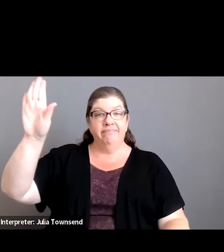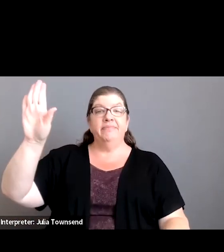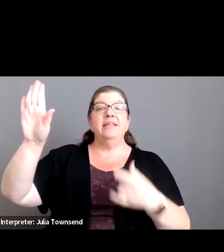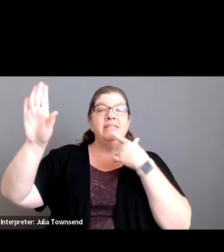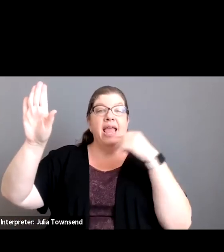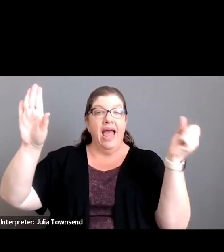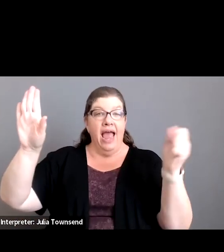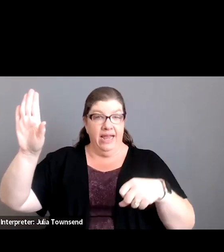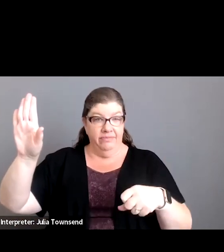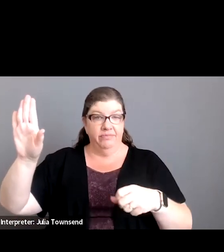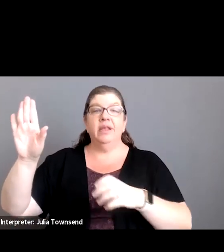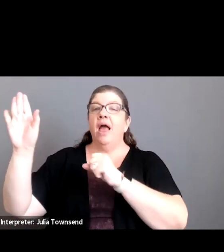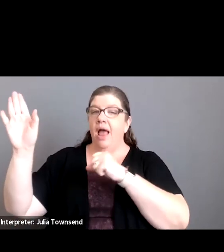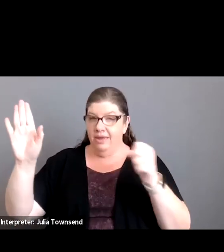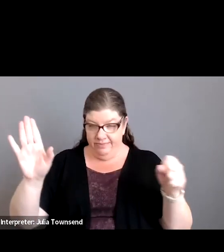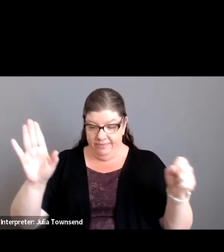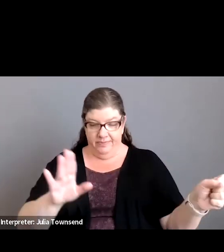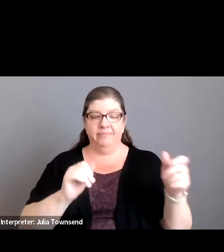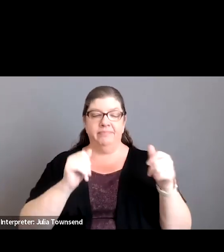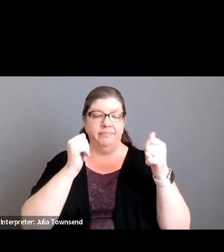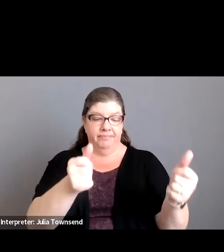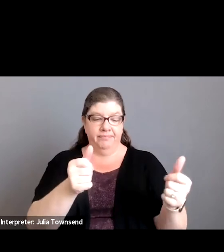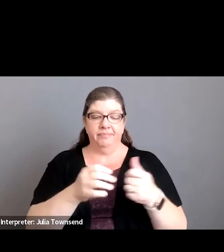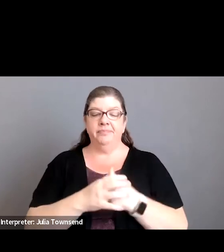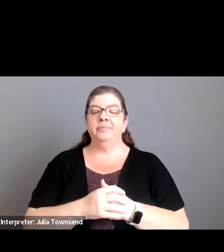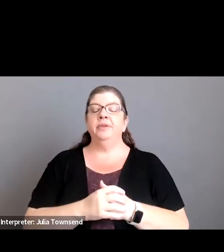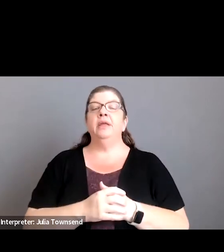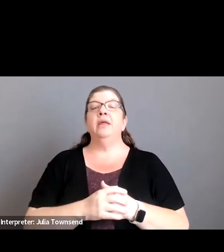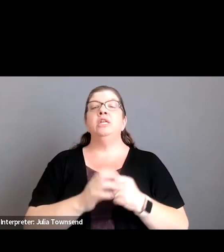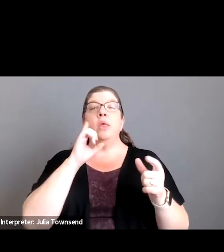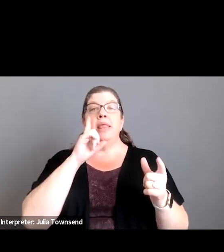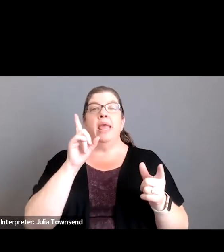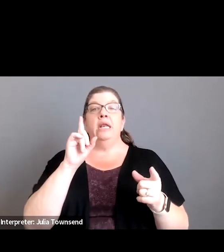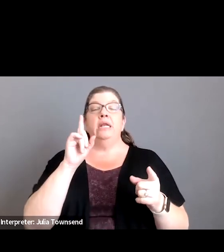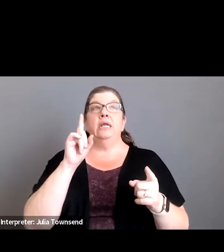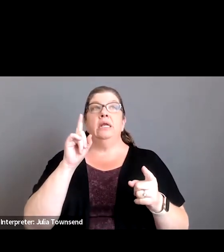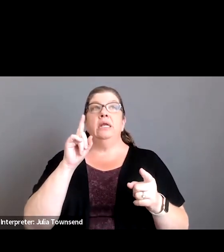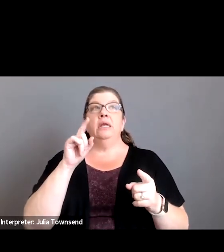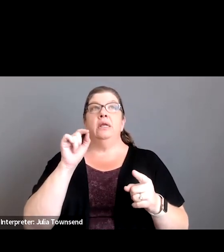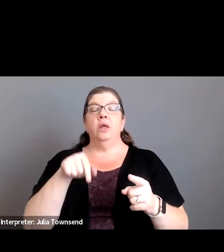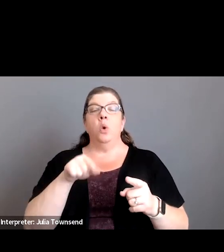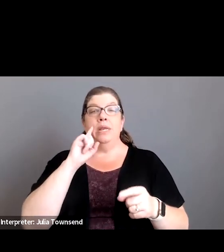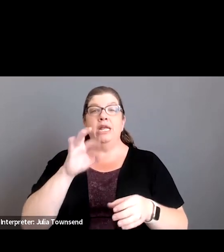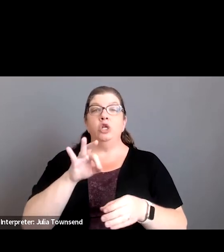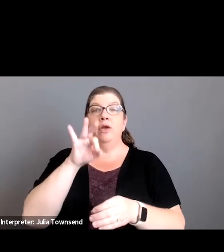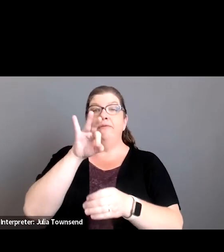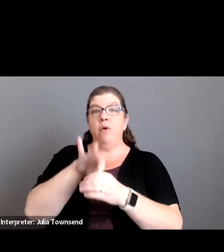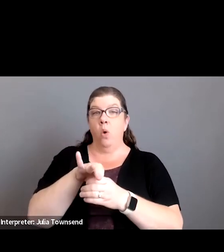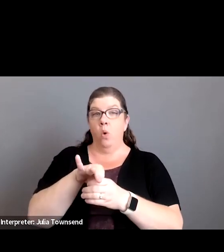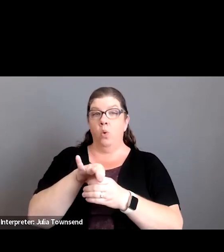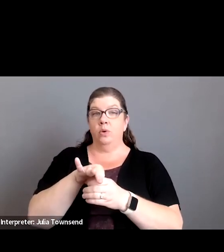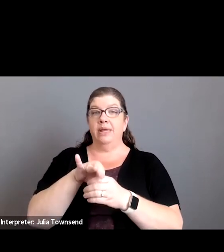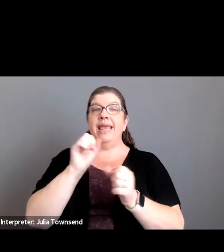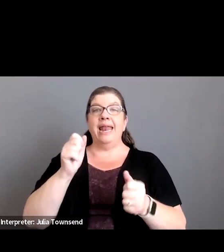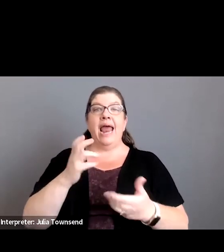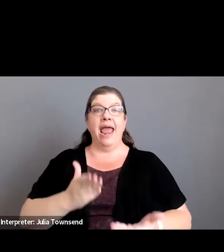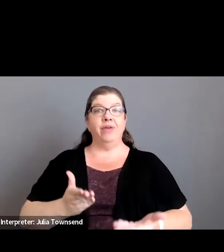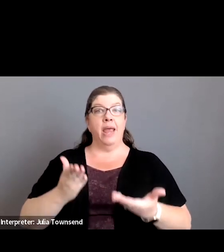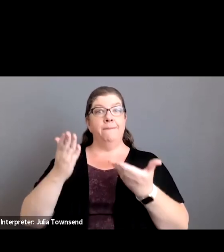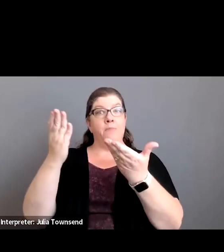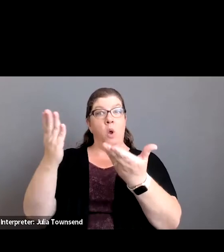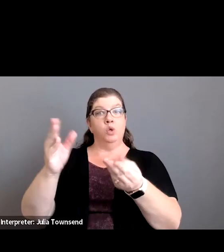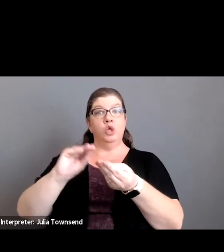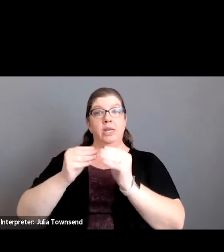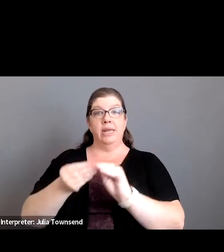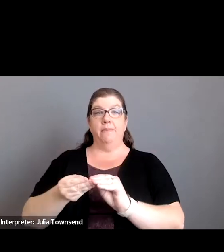aye aye aye aye okay so then um we will have a vote on if can i have a vote on